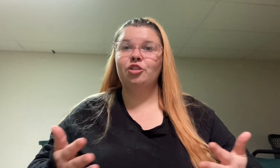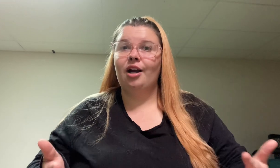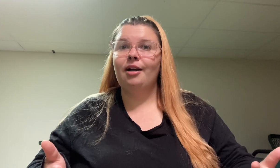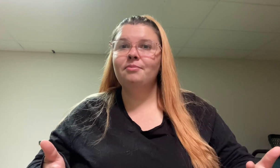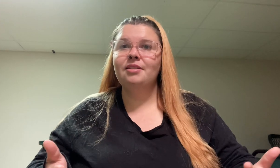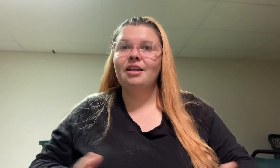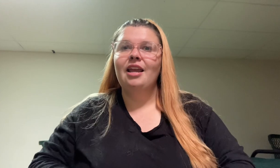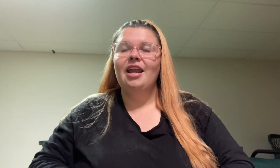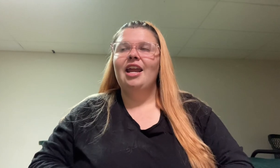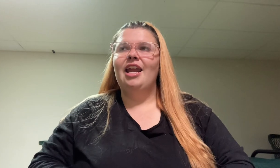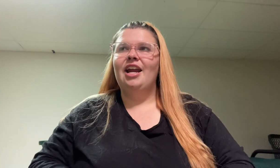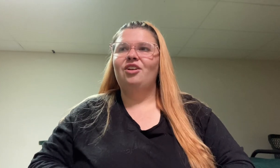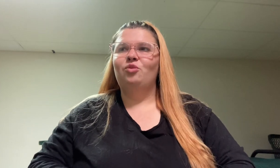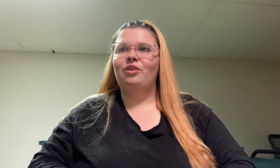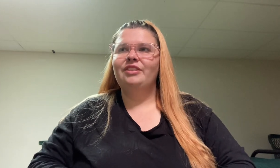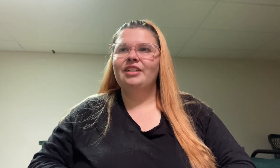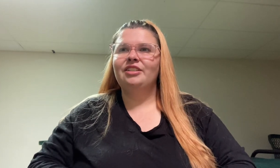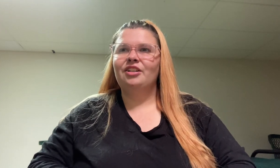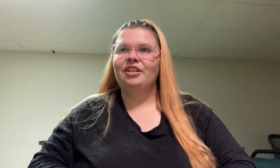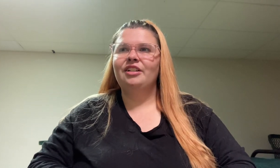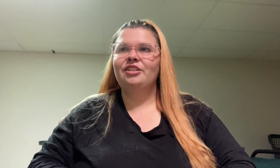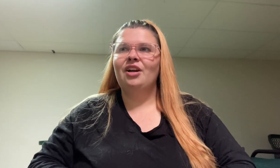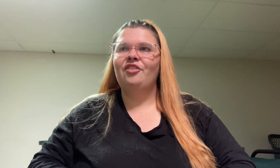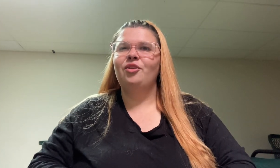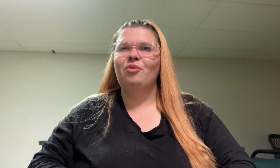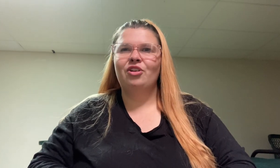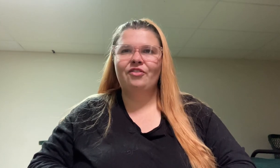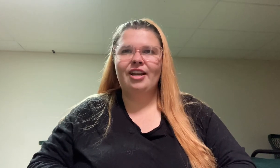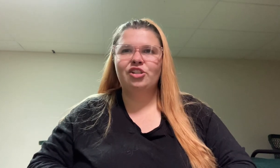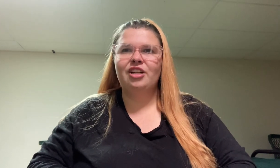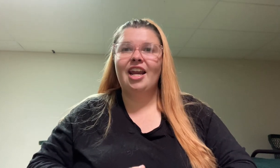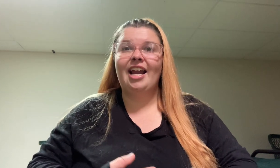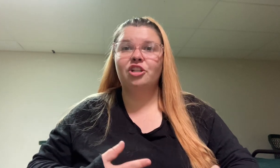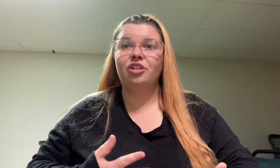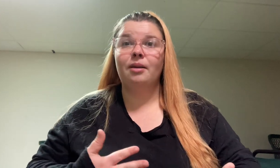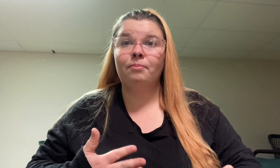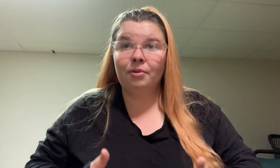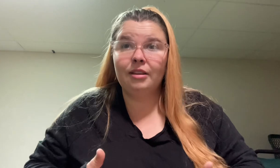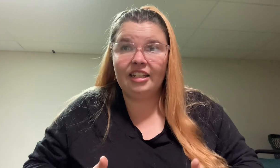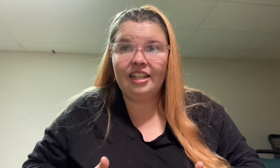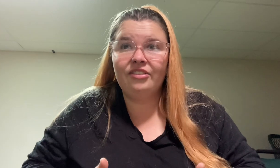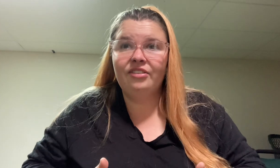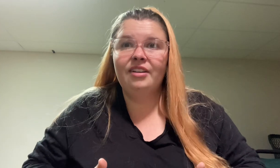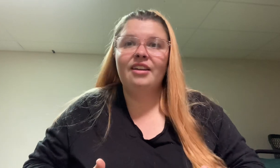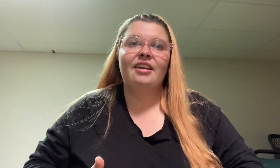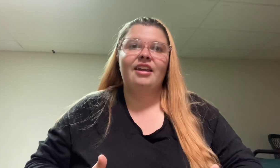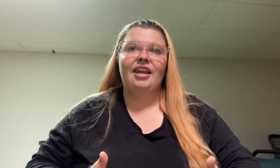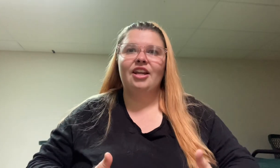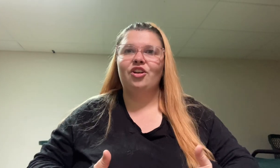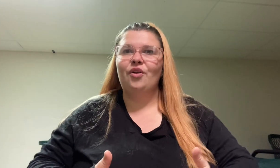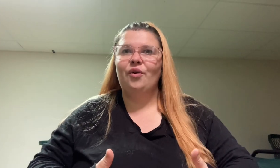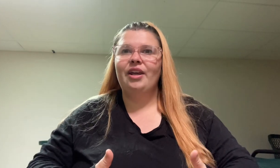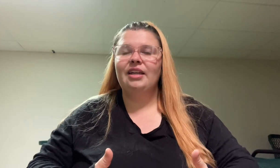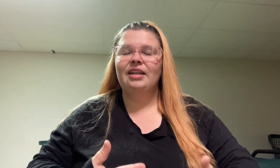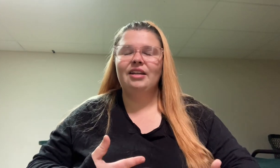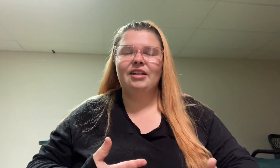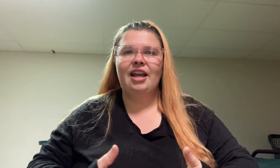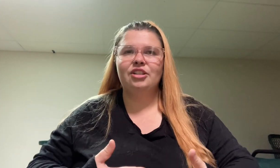jobs. And once I started to have the motivation and once I believe in knowing X,